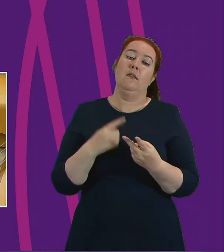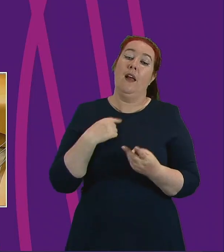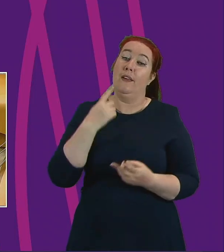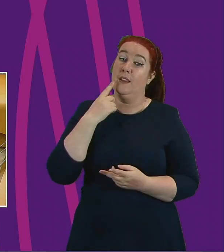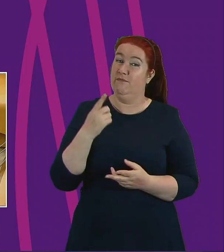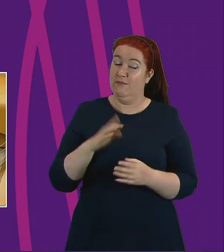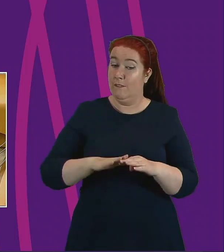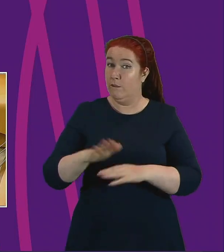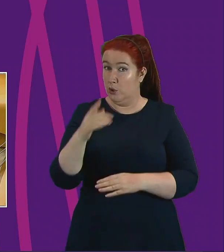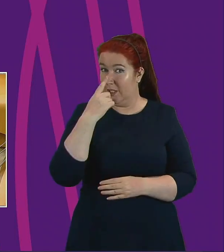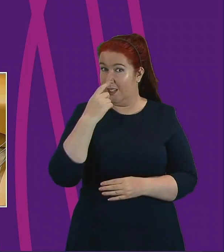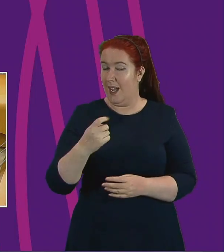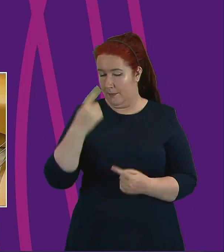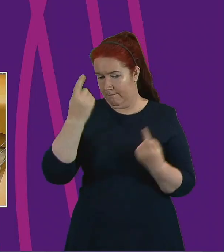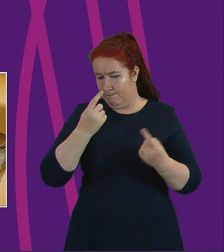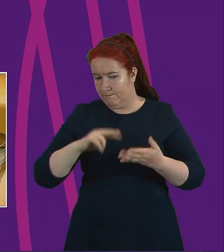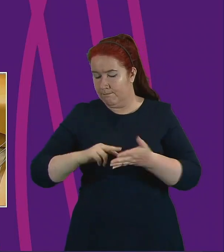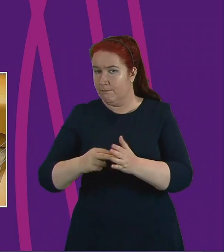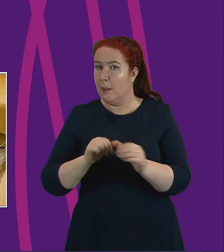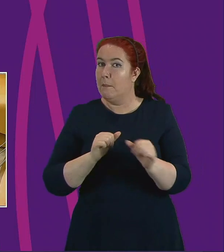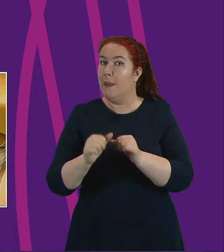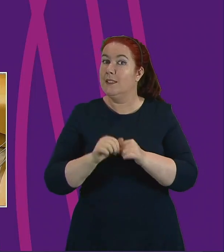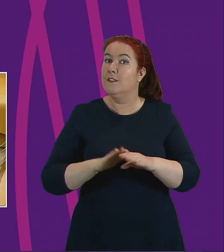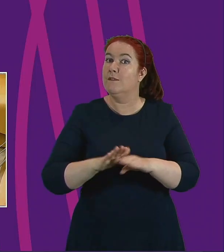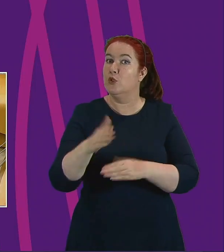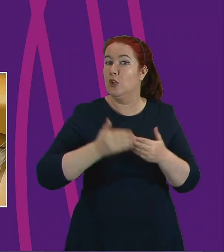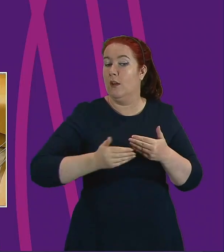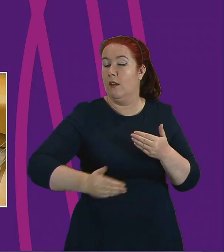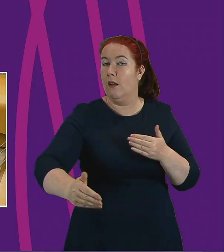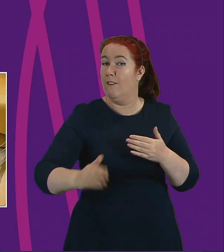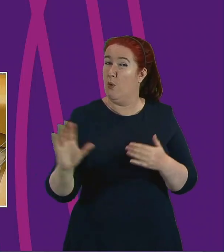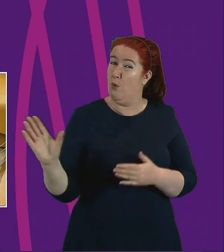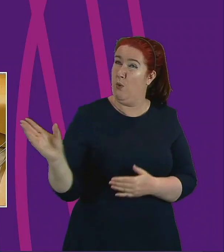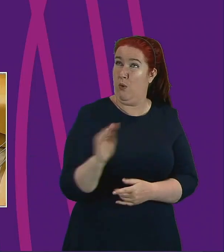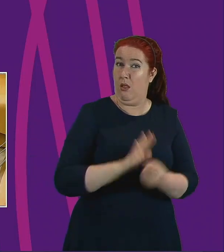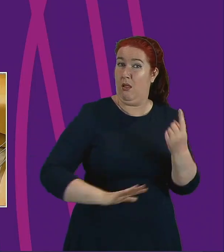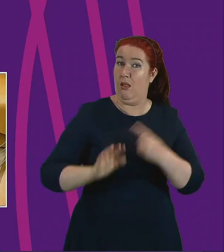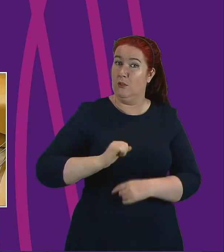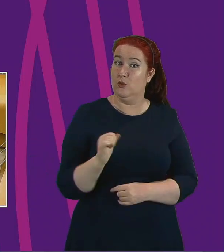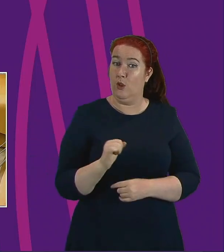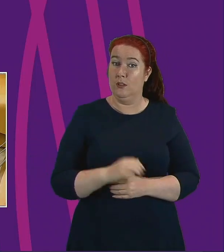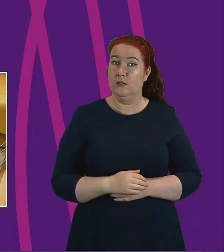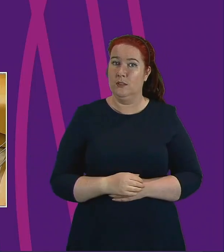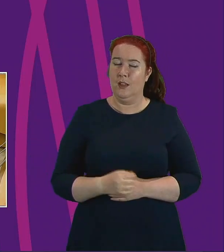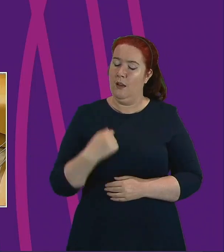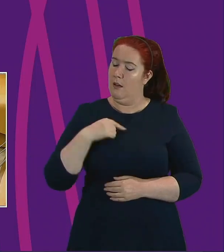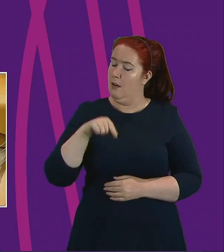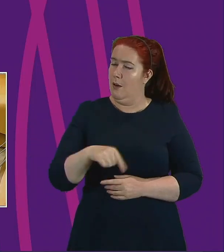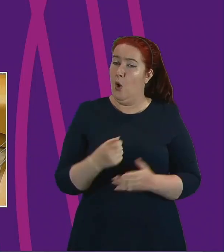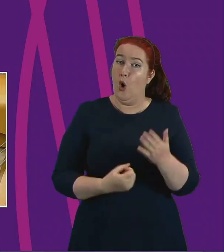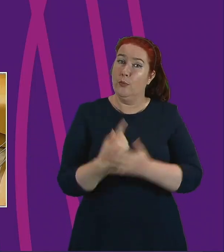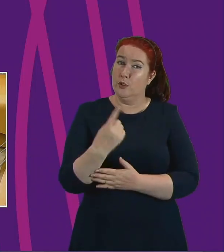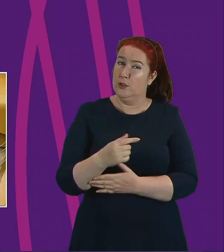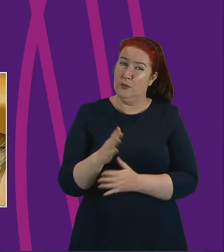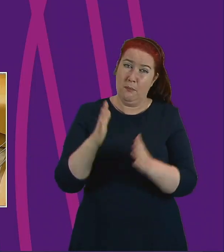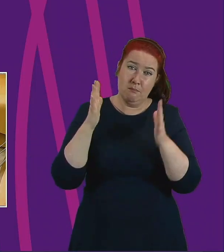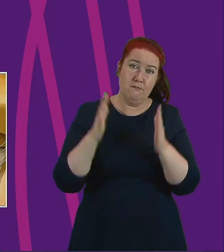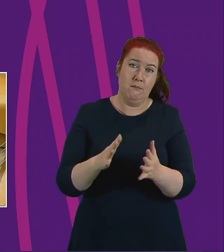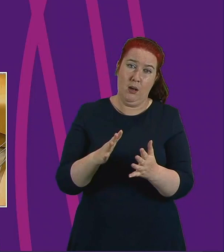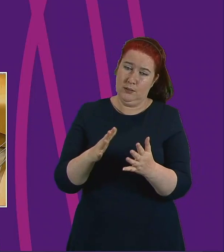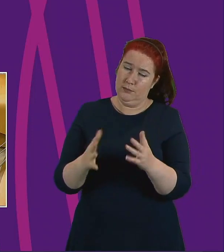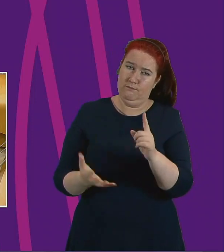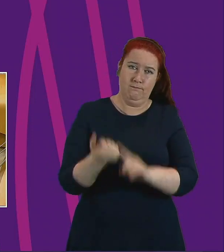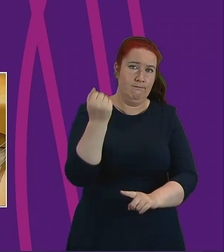a better way forward in support of all Scotland. The Scottish Government and this Parliament must grab that opportunity with both hands.